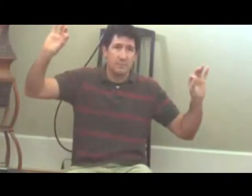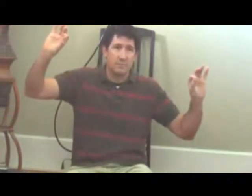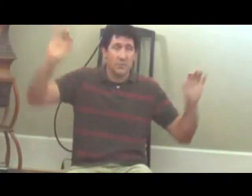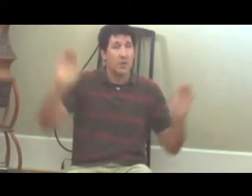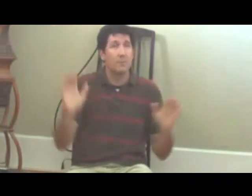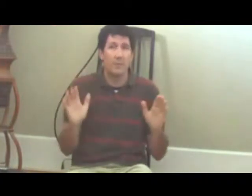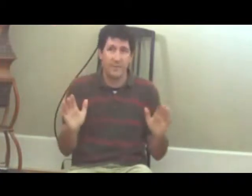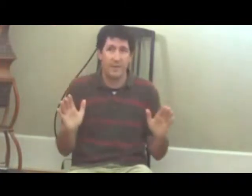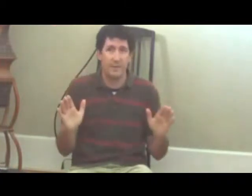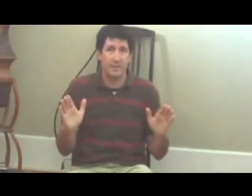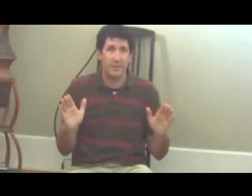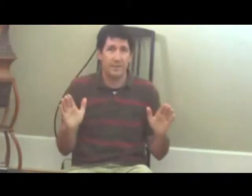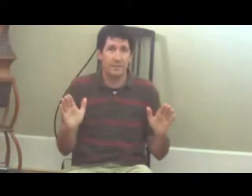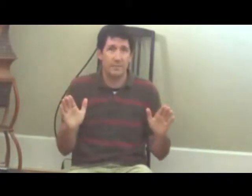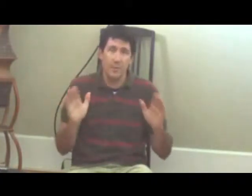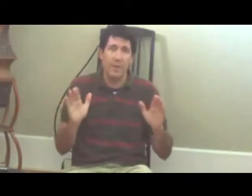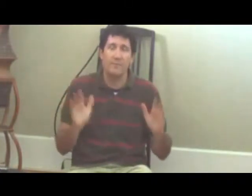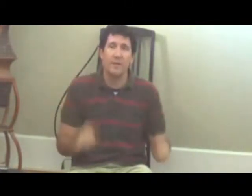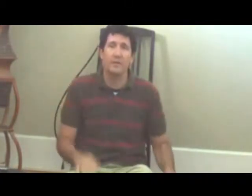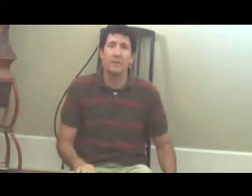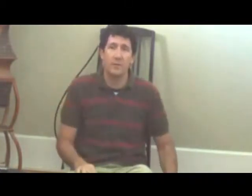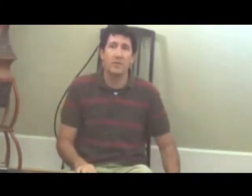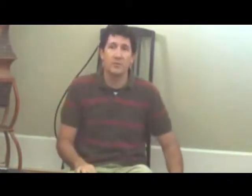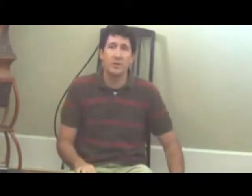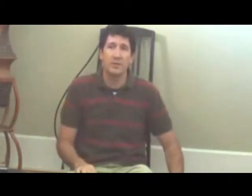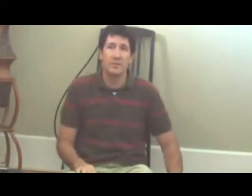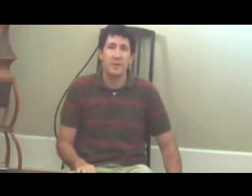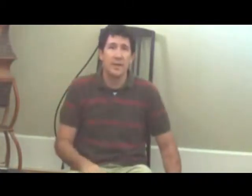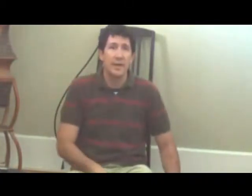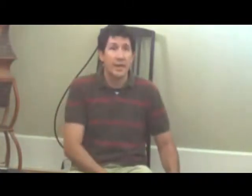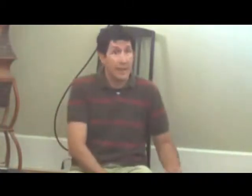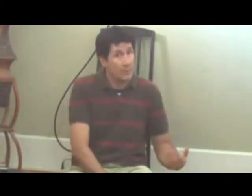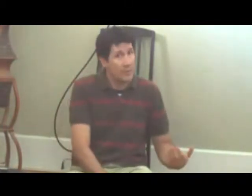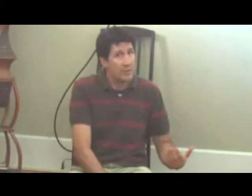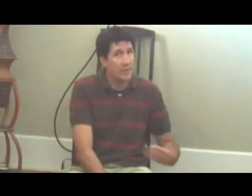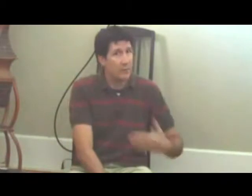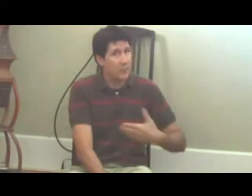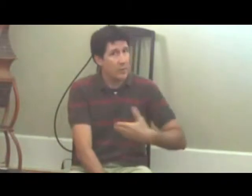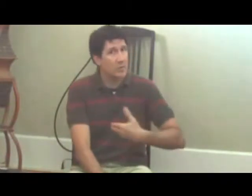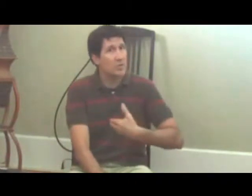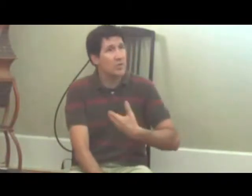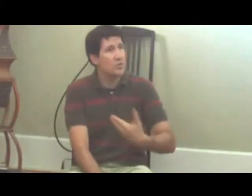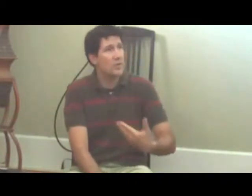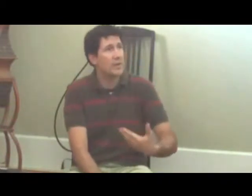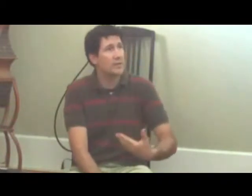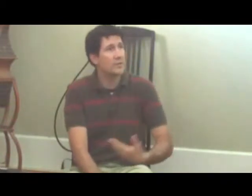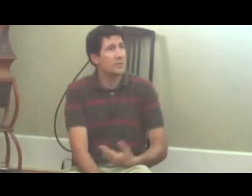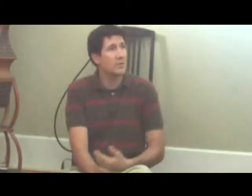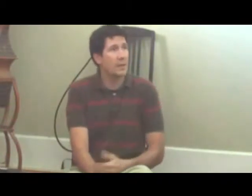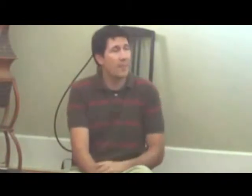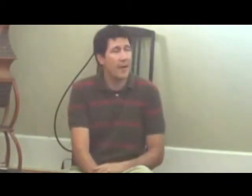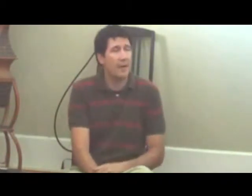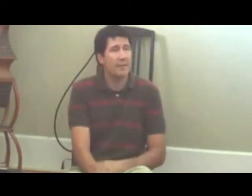not perfect, but we have made great strides, and I believe that continuing into that path